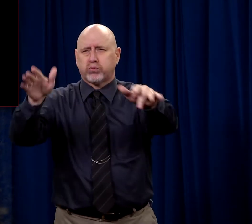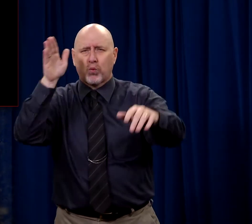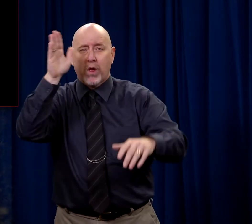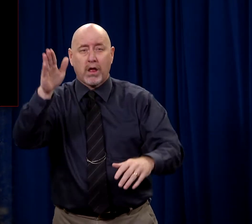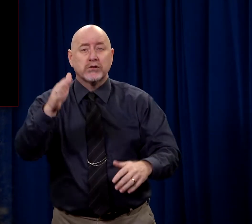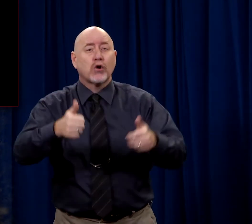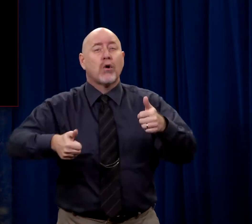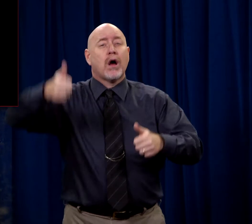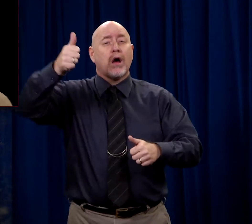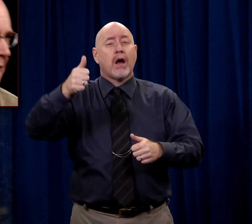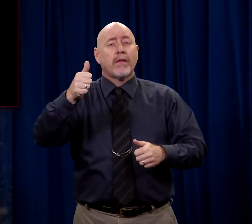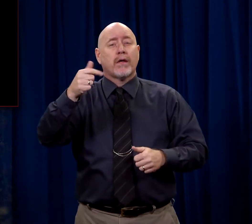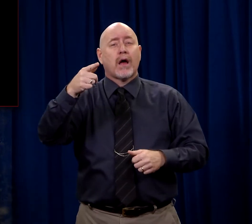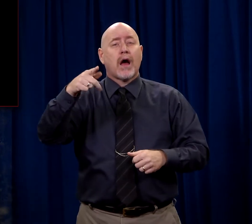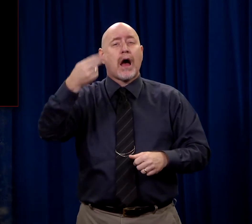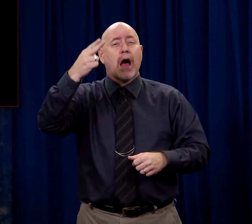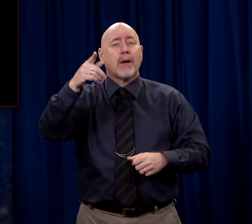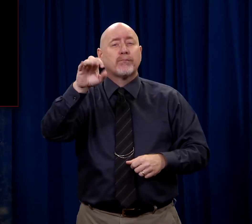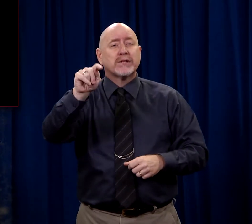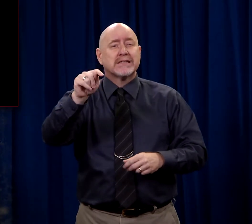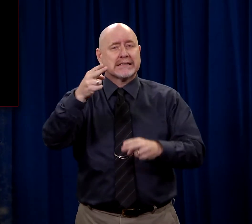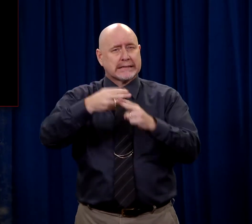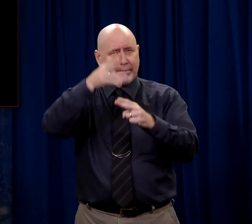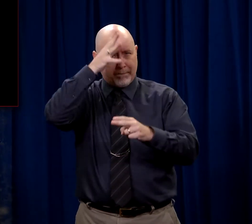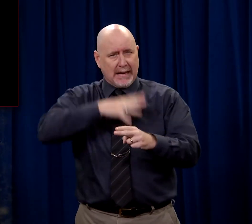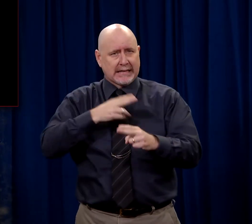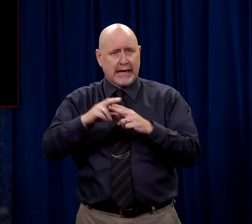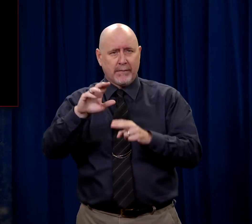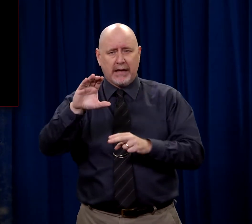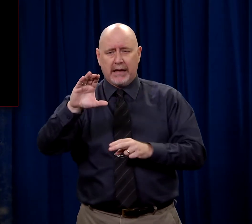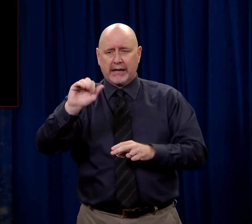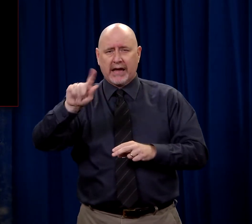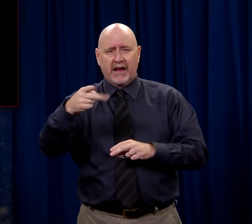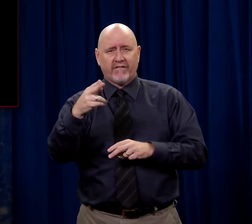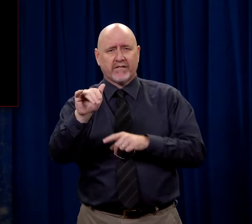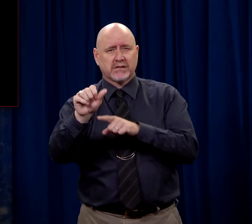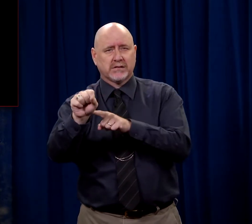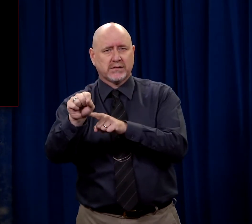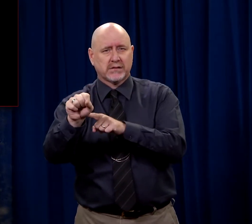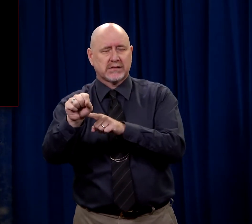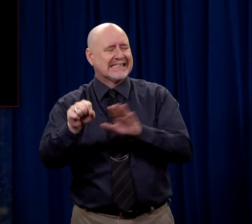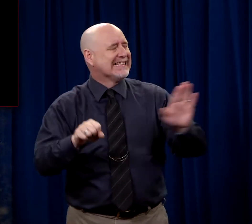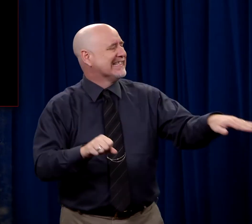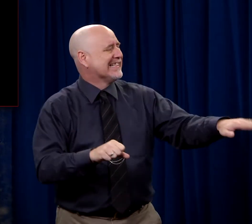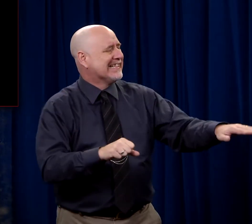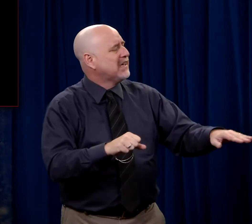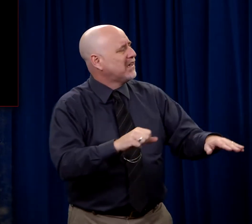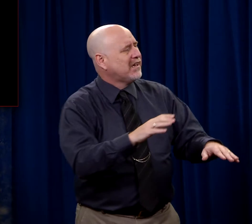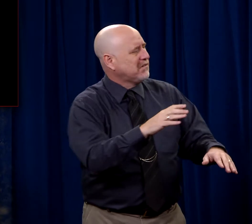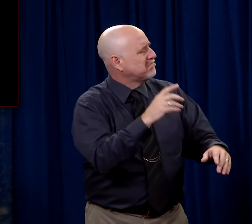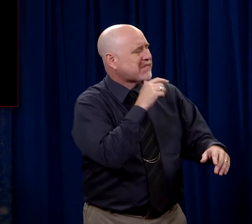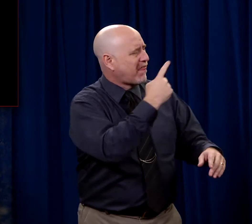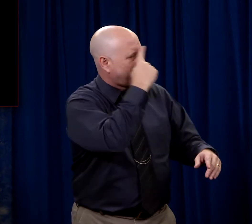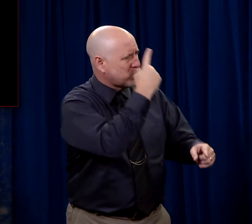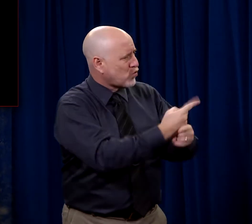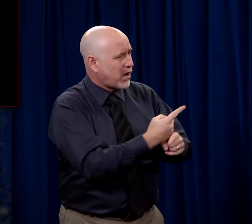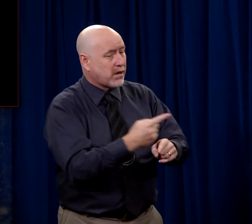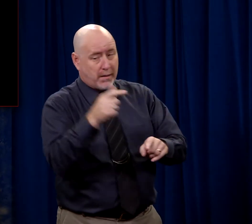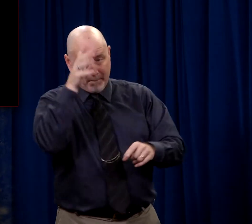The high priest that year was a man named Caiaphas. And Caiaphas reasoned this way. said, you're not thinking. It's appropriate that one